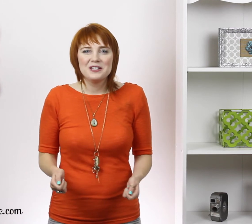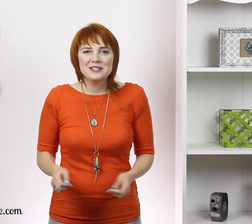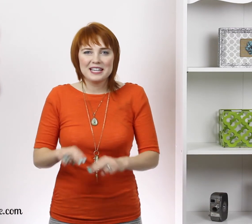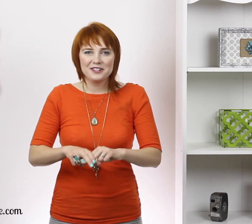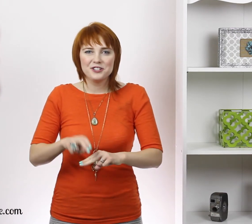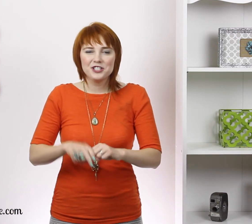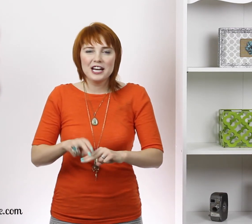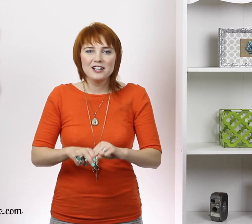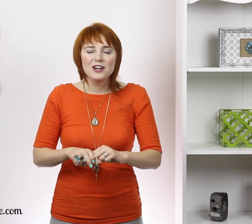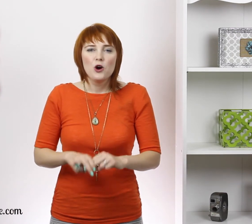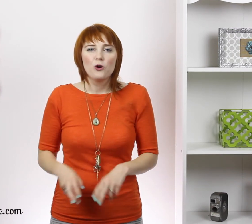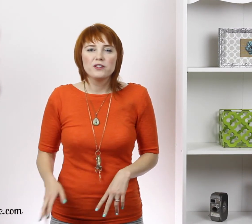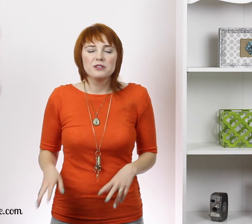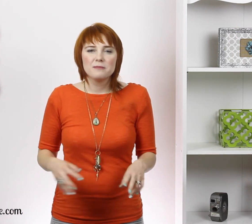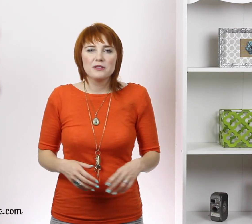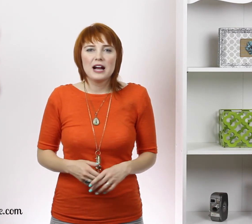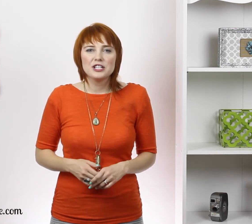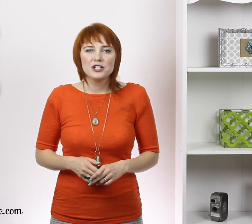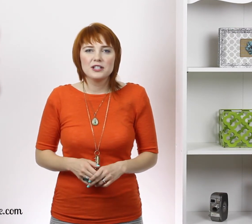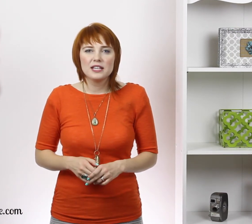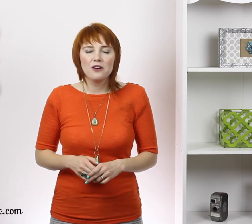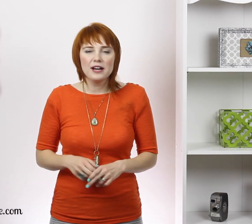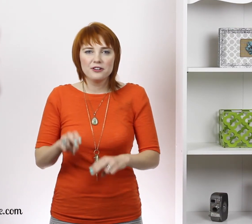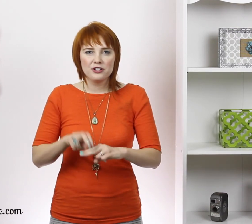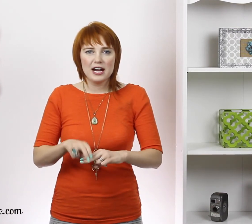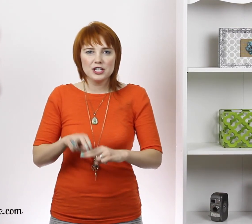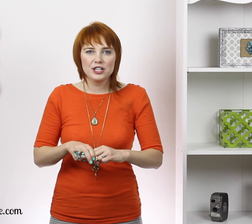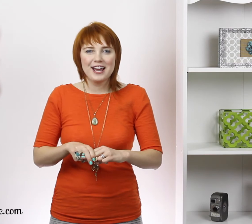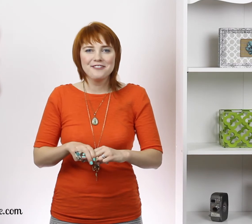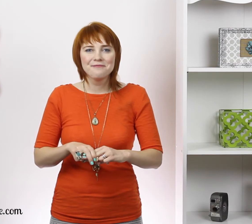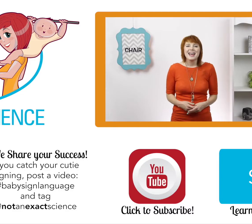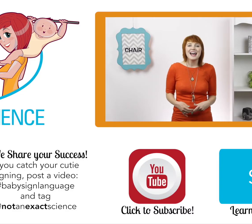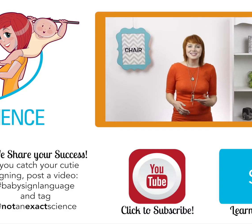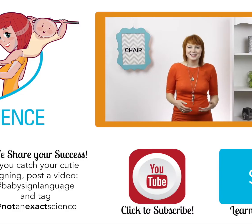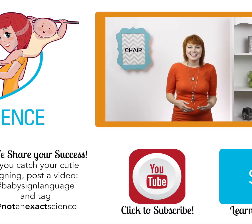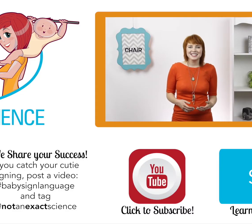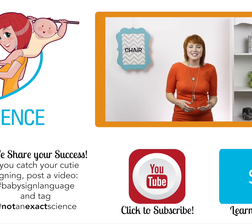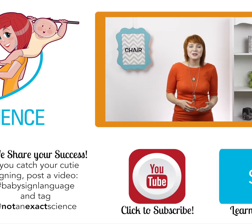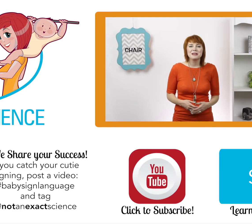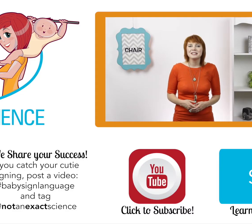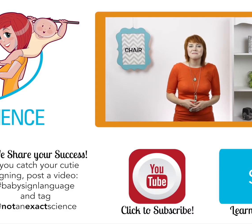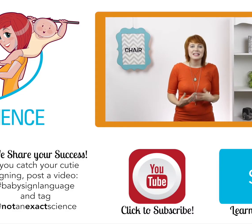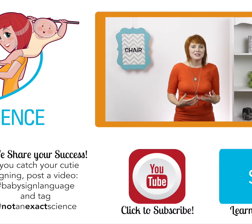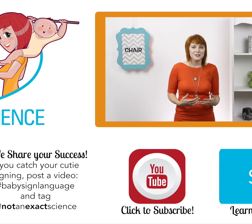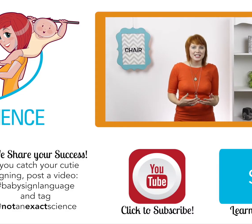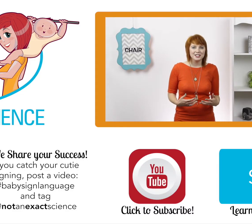you can say here's your chair or if you put them in their high chair you can say all right you're in your high chair now as you're consistent your baby can make the association